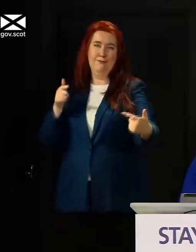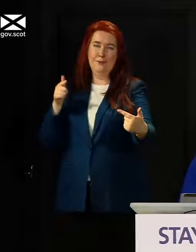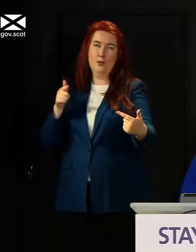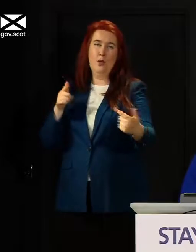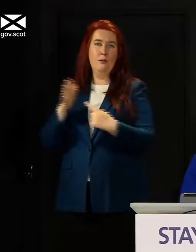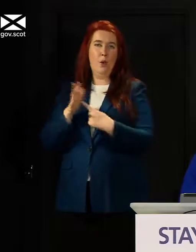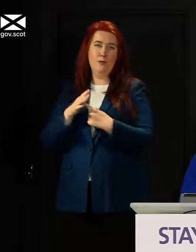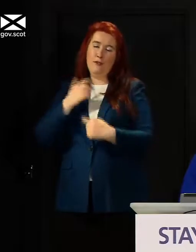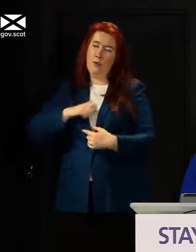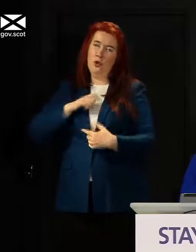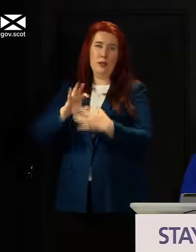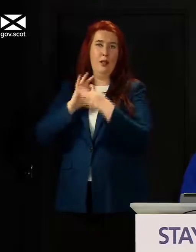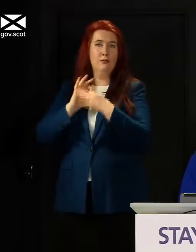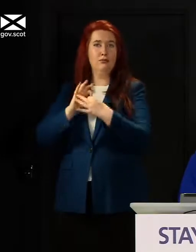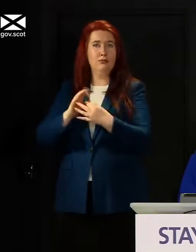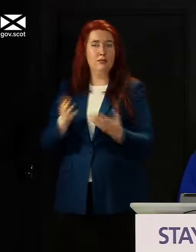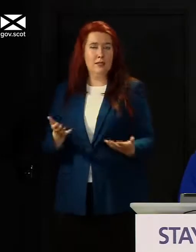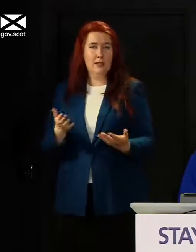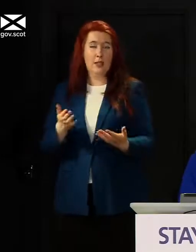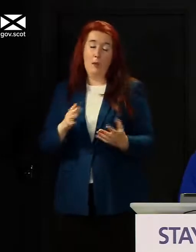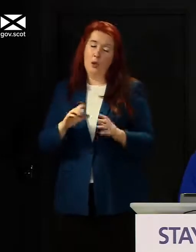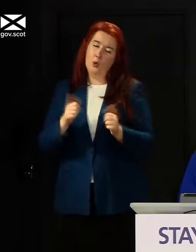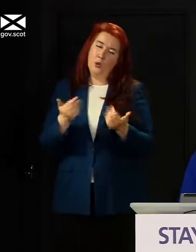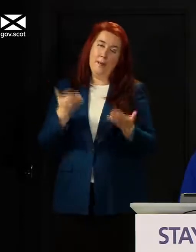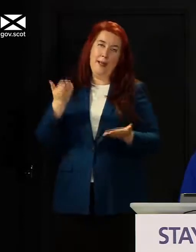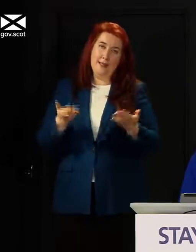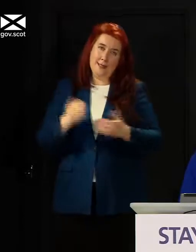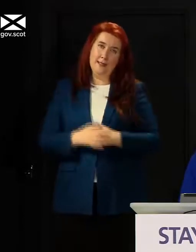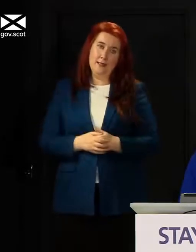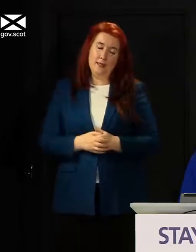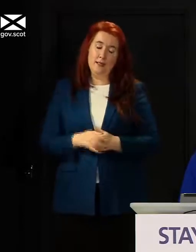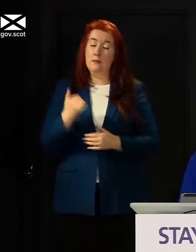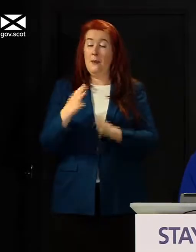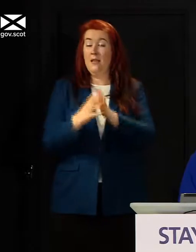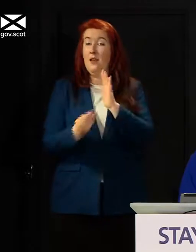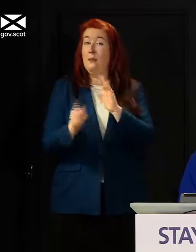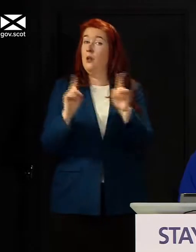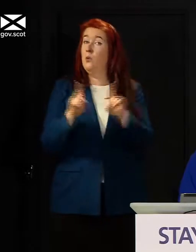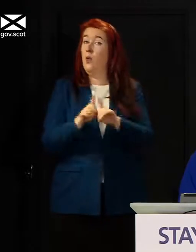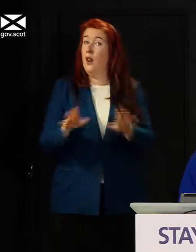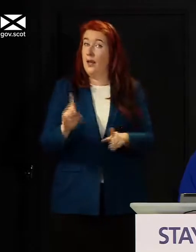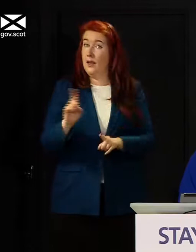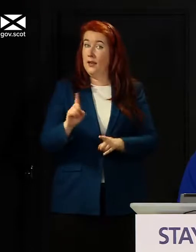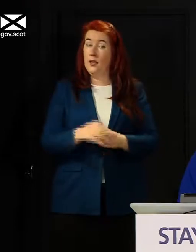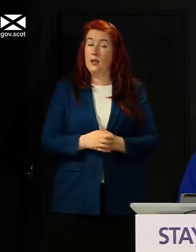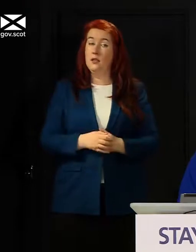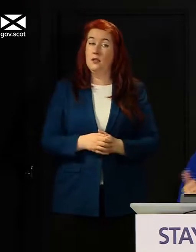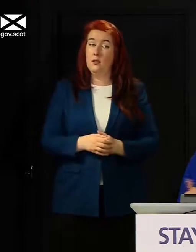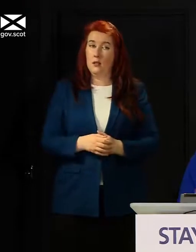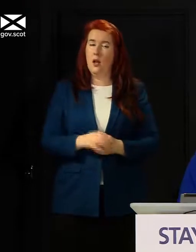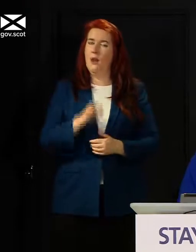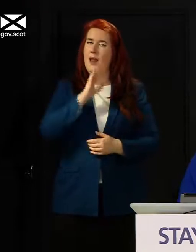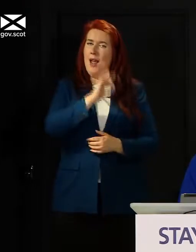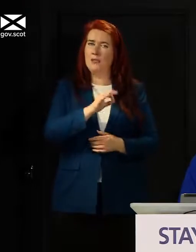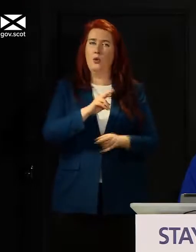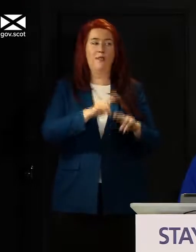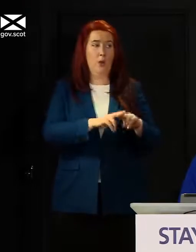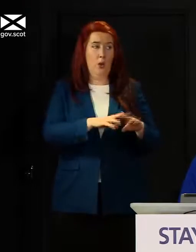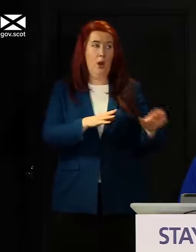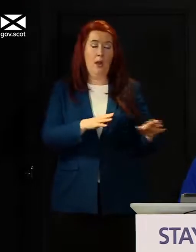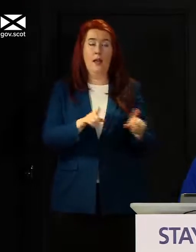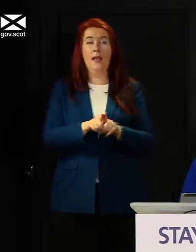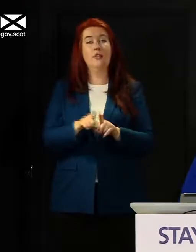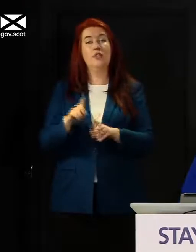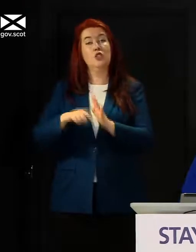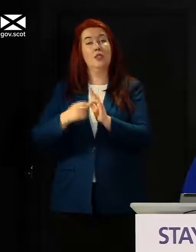so again it is a balance but to give some examples of what that might look like I'm going to ask both Fiona and Jason to